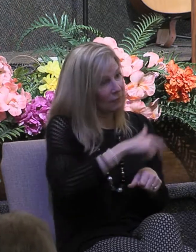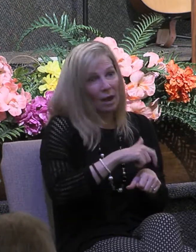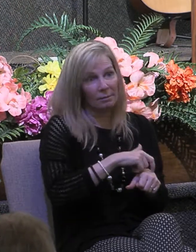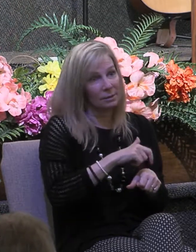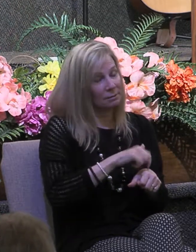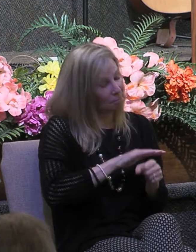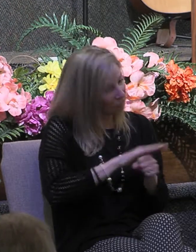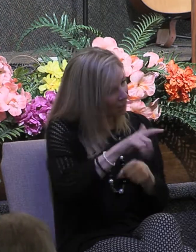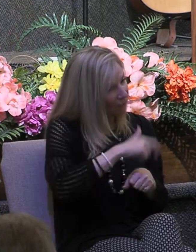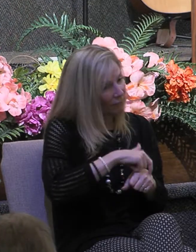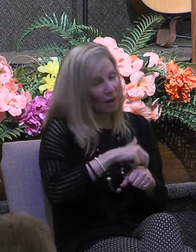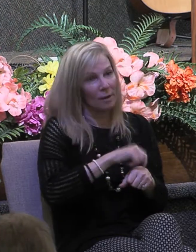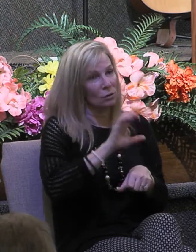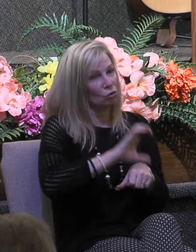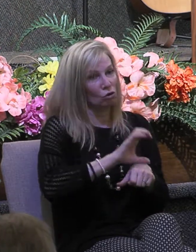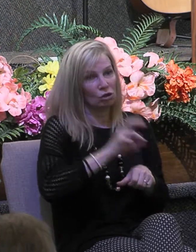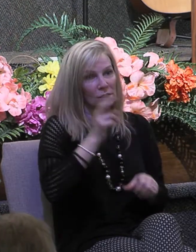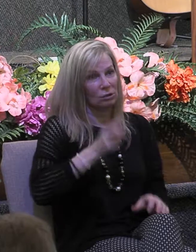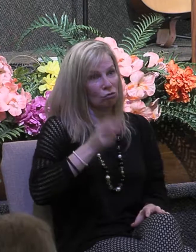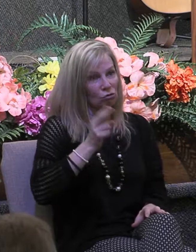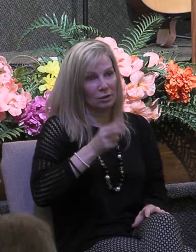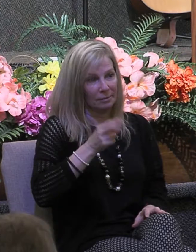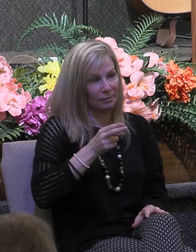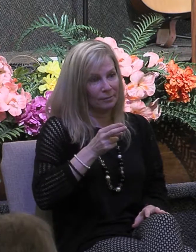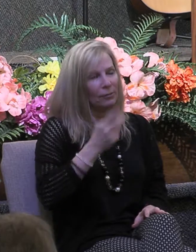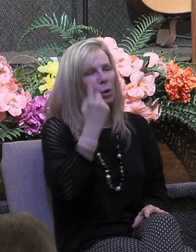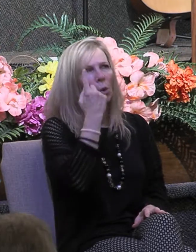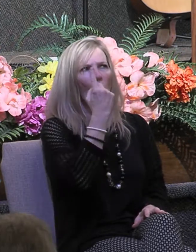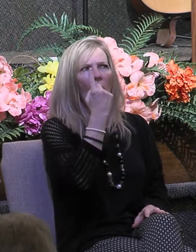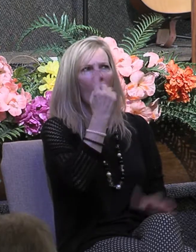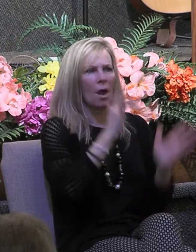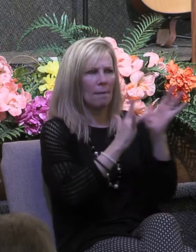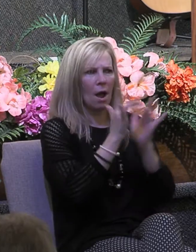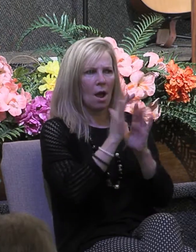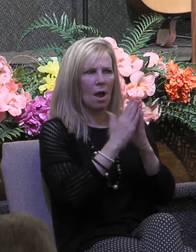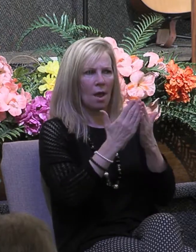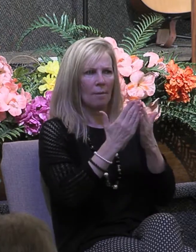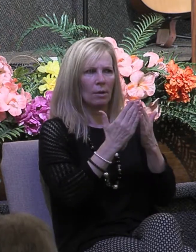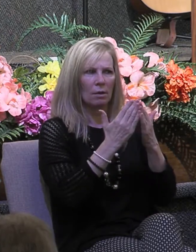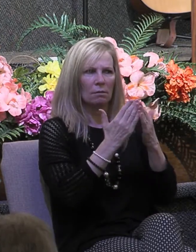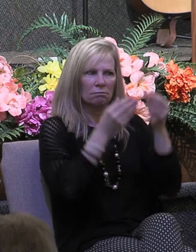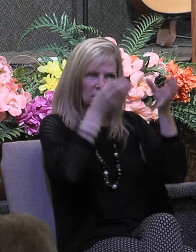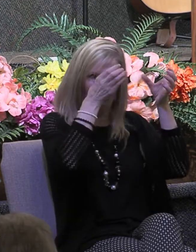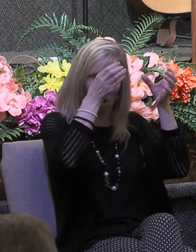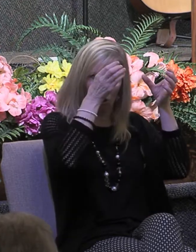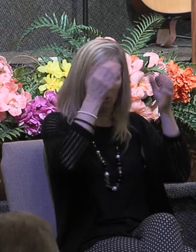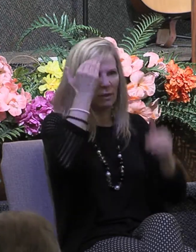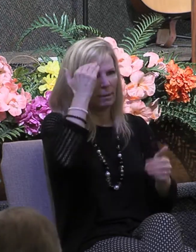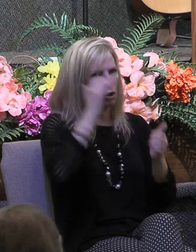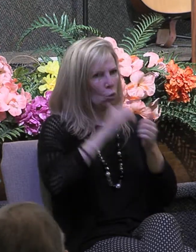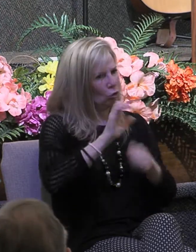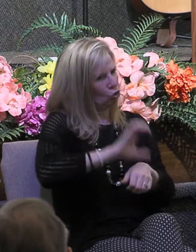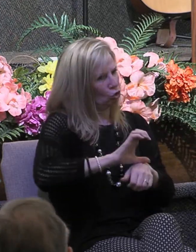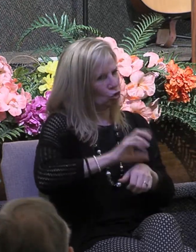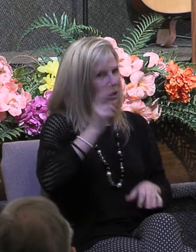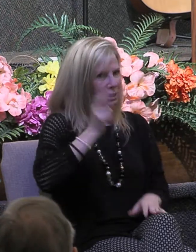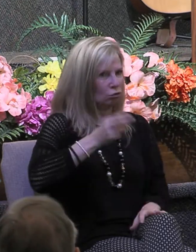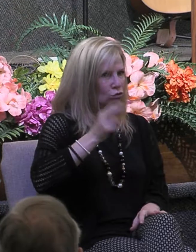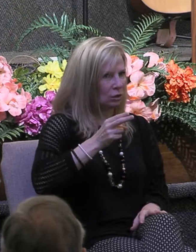of times in church history listen to these words from one bible scholar who's familiar with church history the actions of martyrs